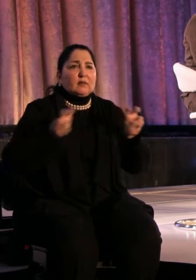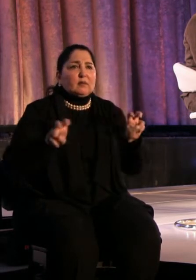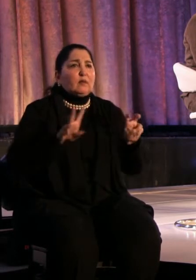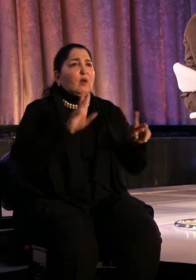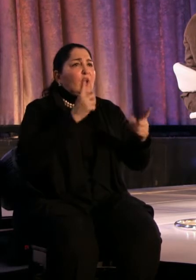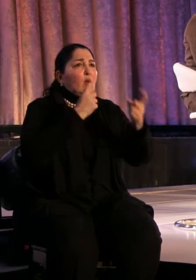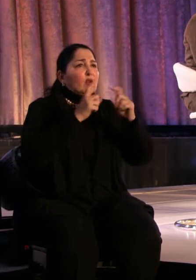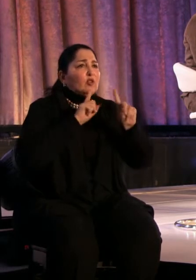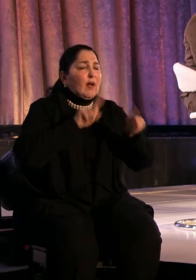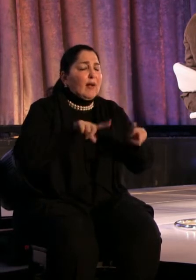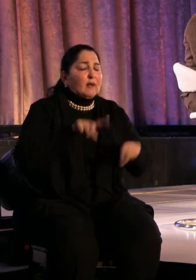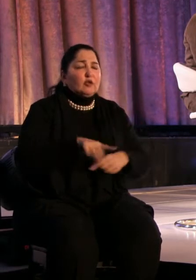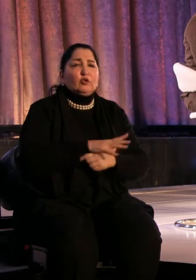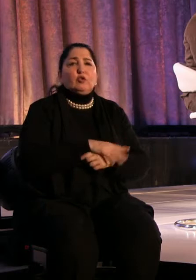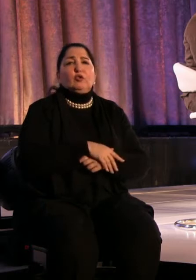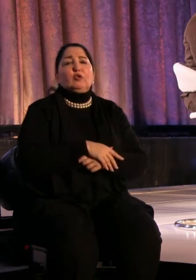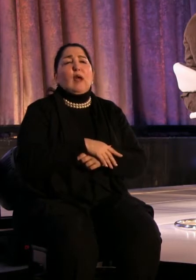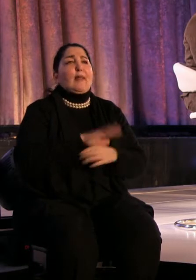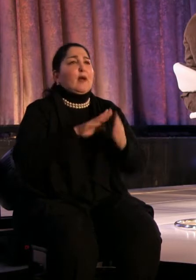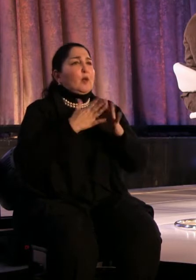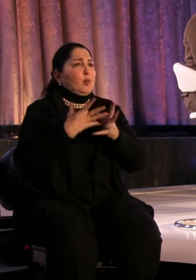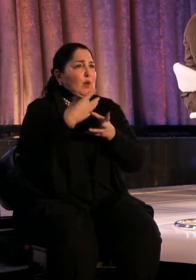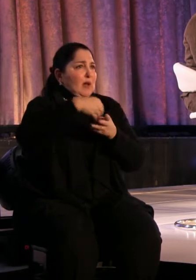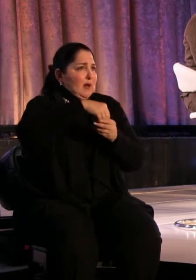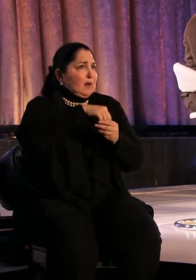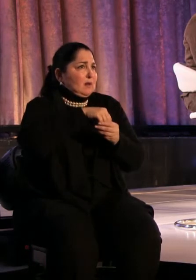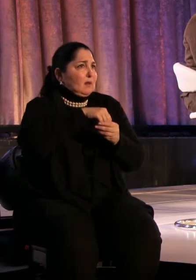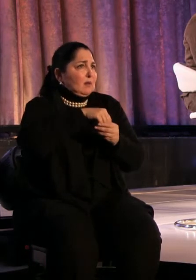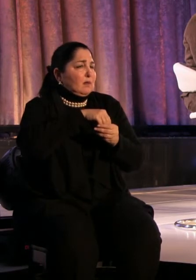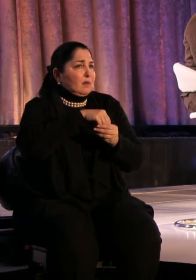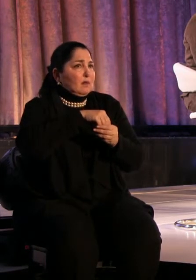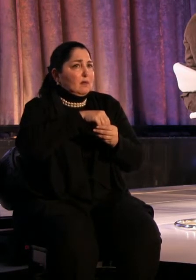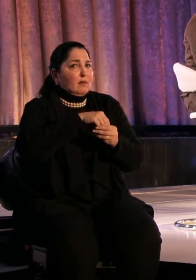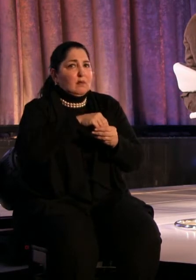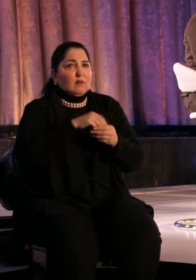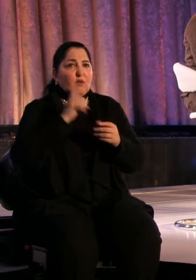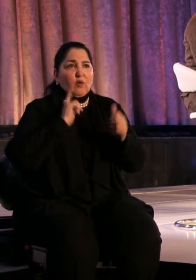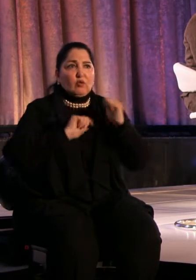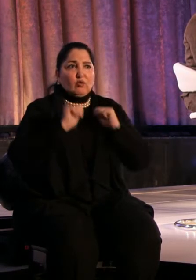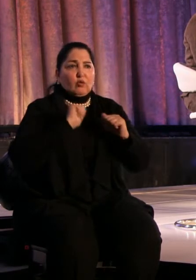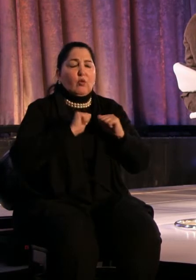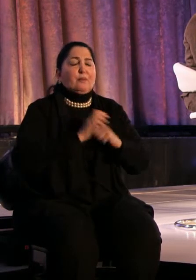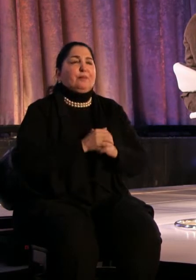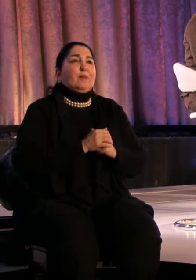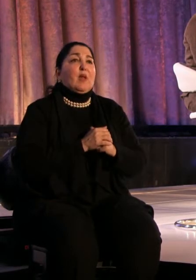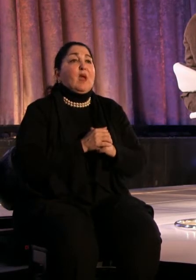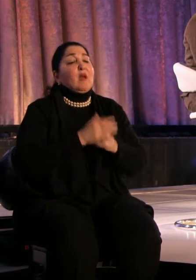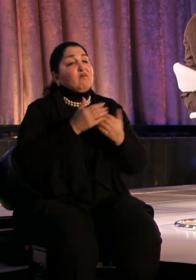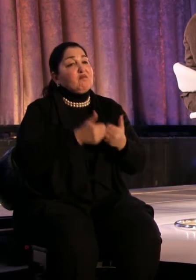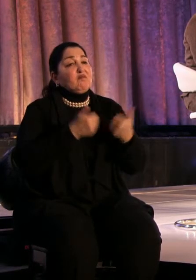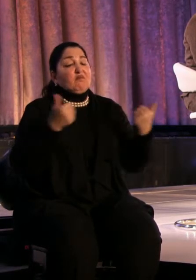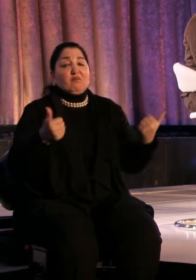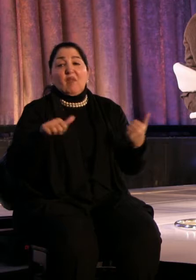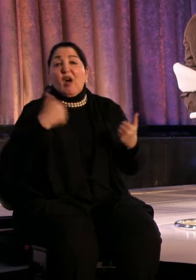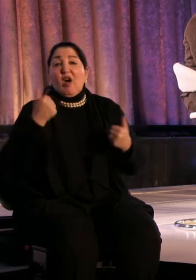into that residency. And then there are some presenters who they just,